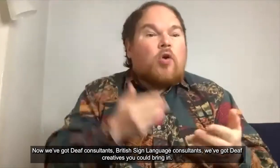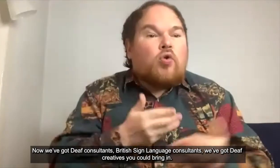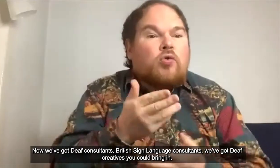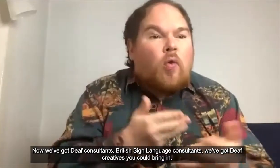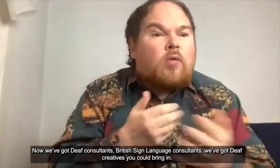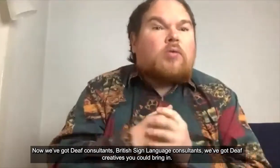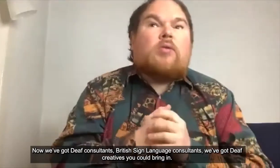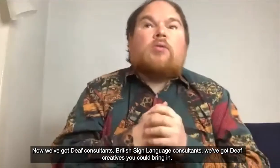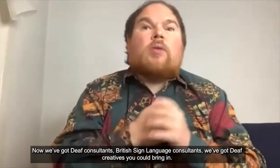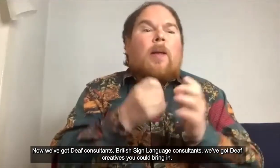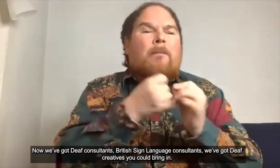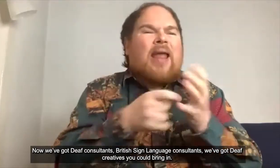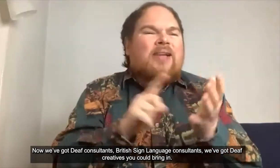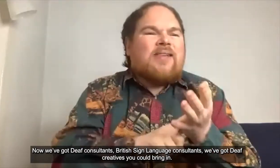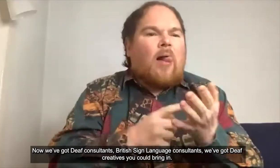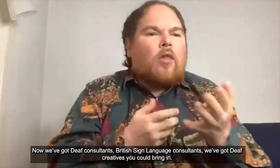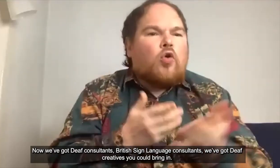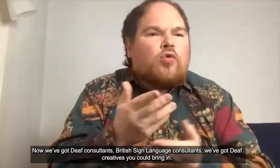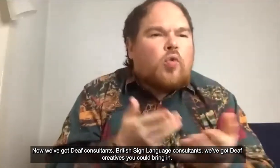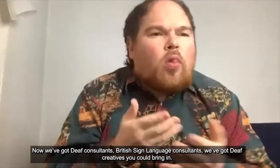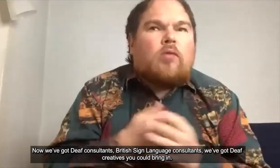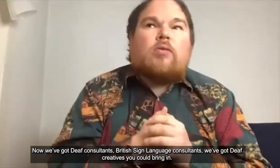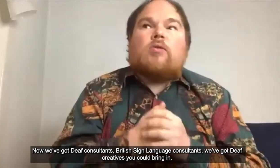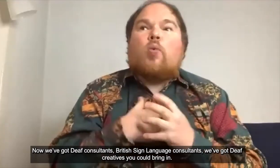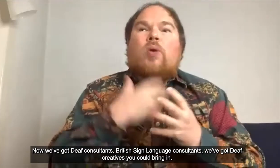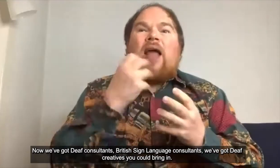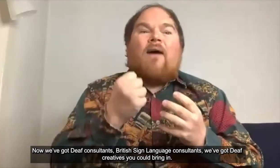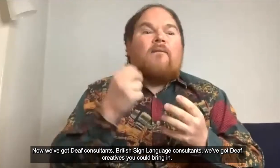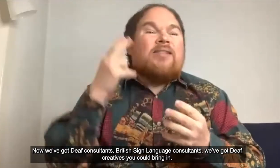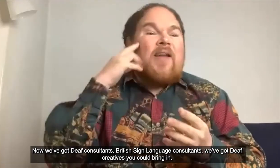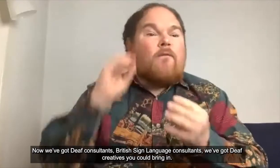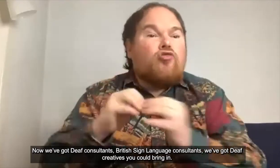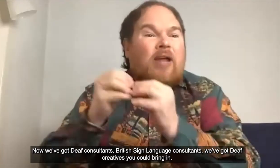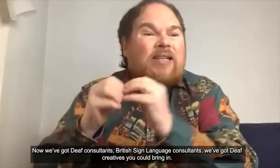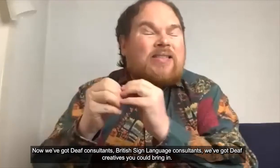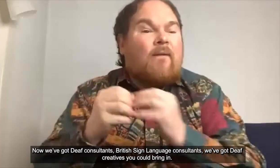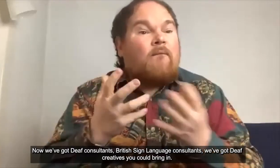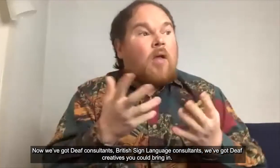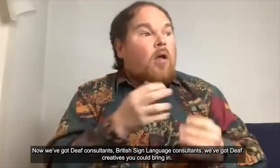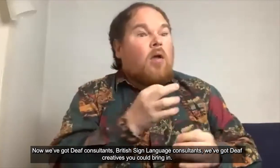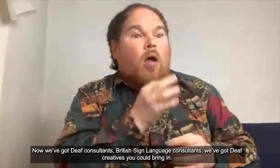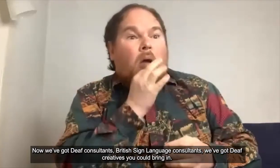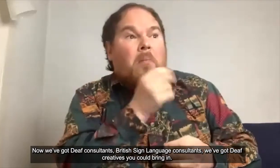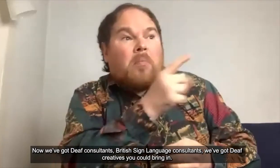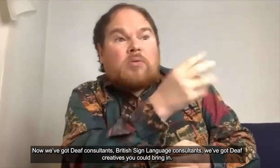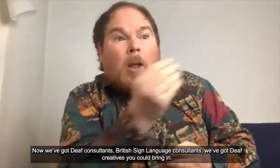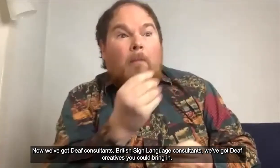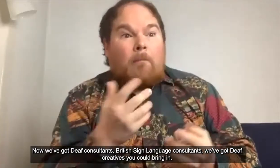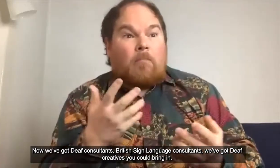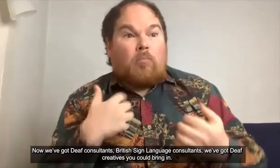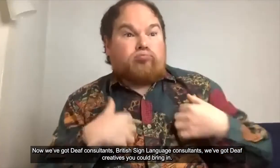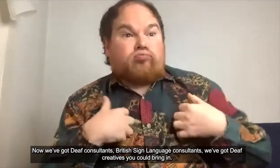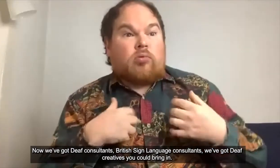so now we've got deaf consultants British sign language consultants we've got deaf creatives that you could bring in